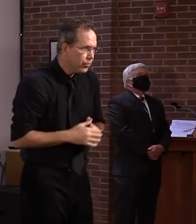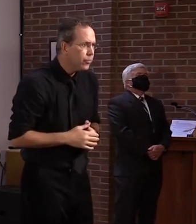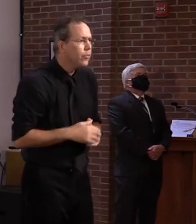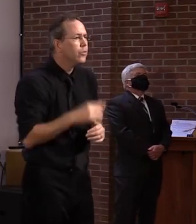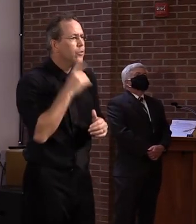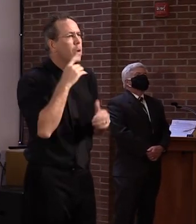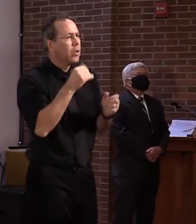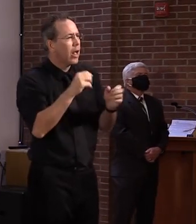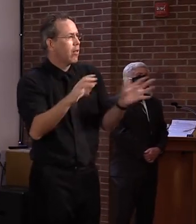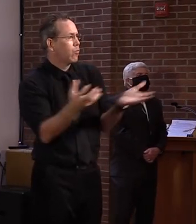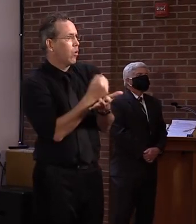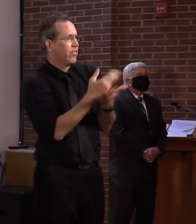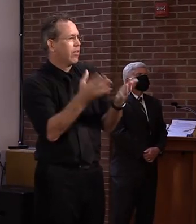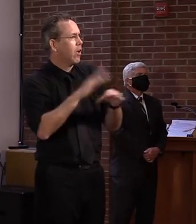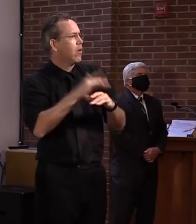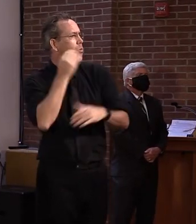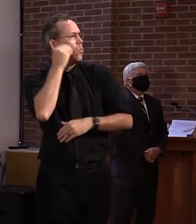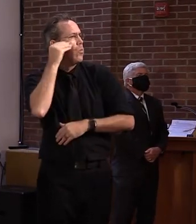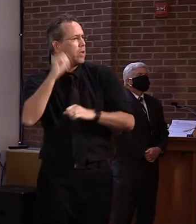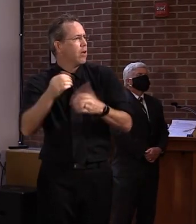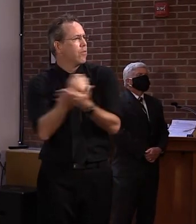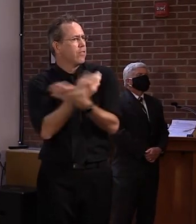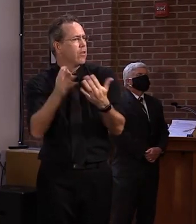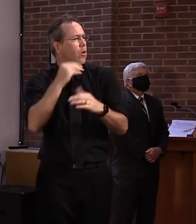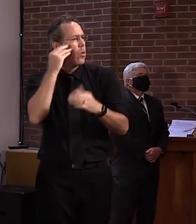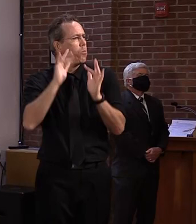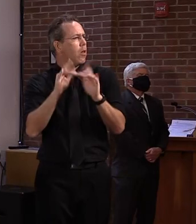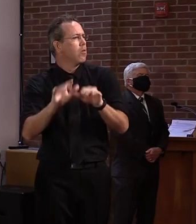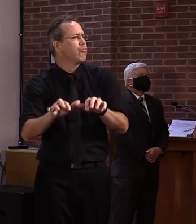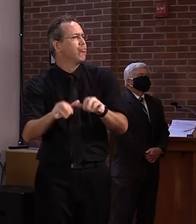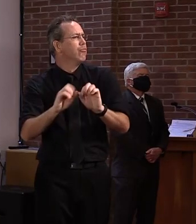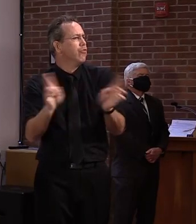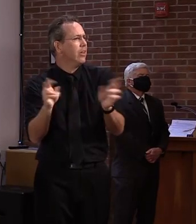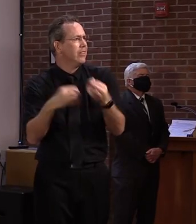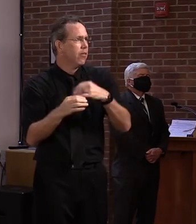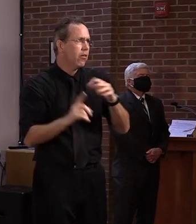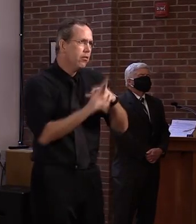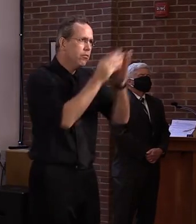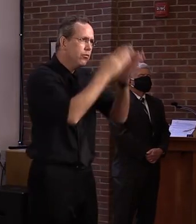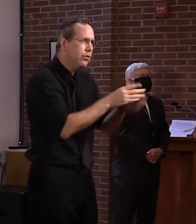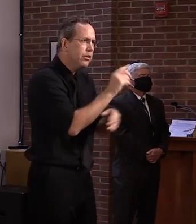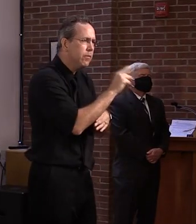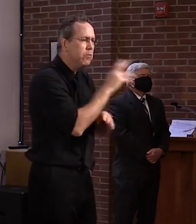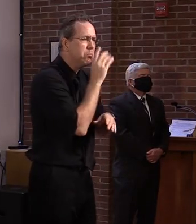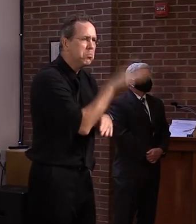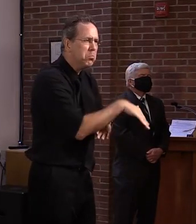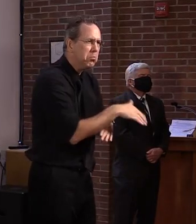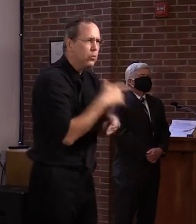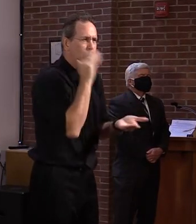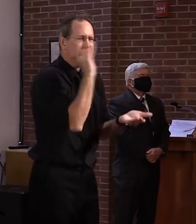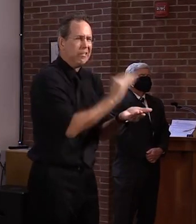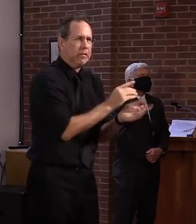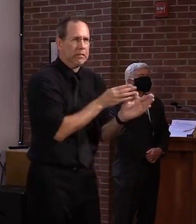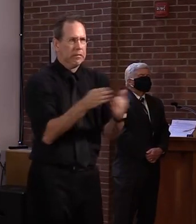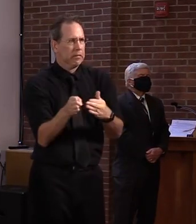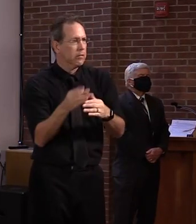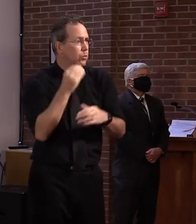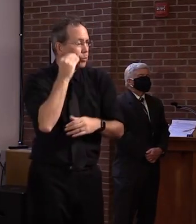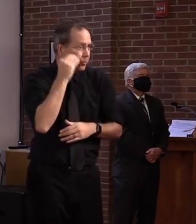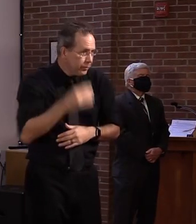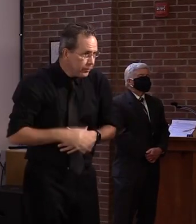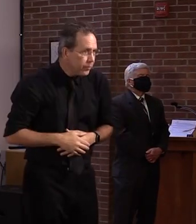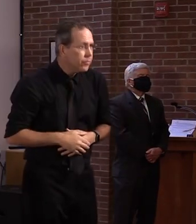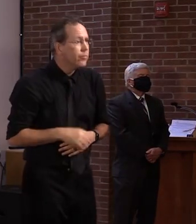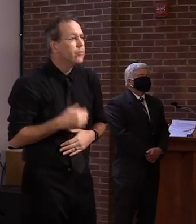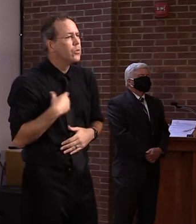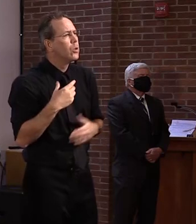of this new system very soon. Finally, in closing, I want to encourage everyone to